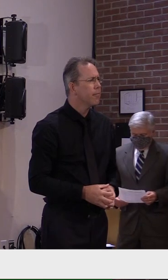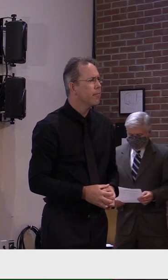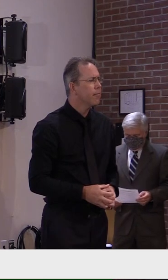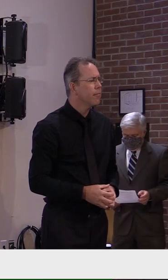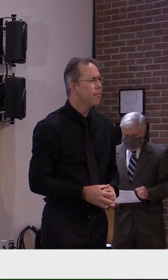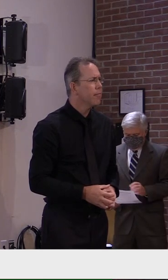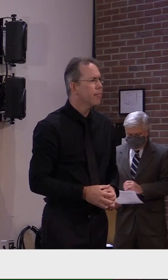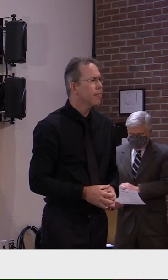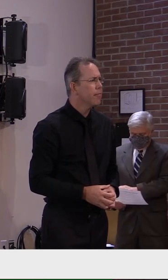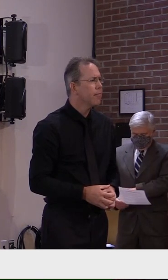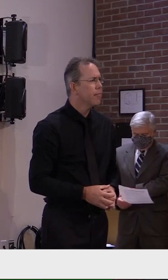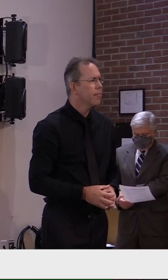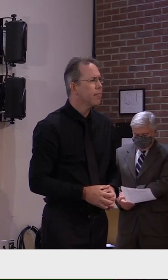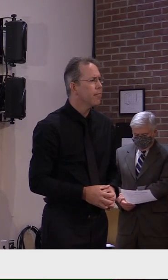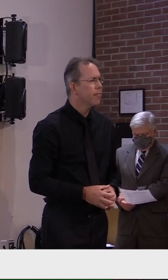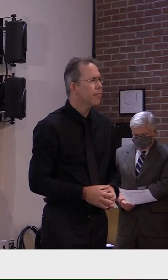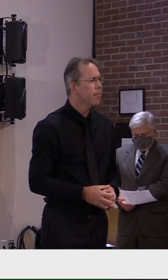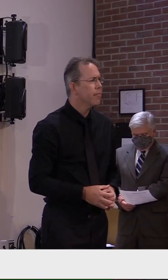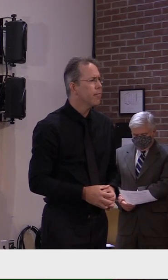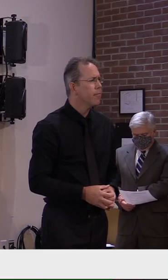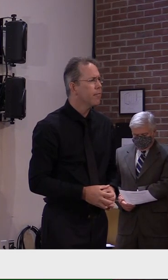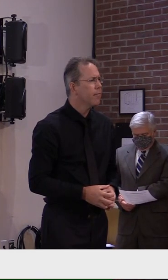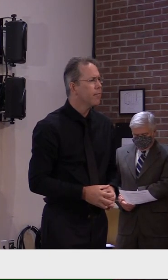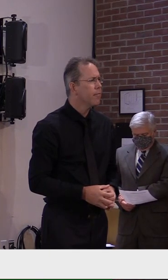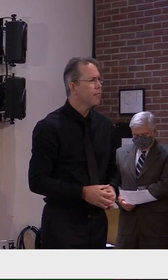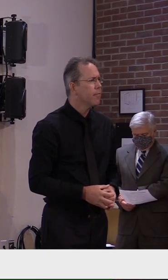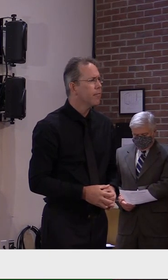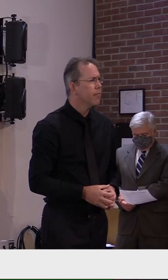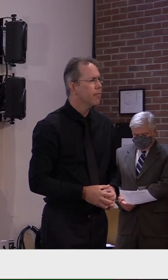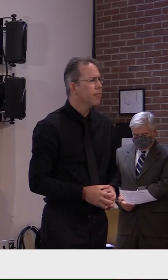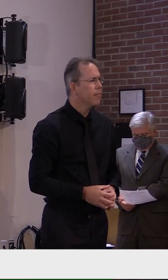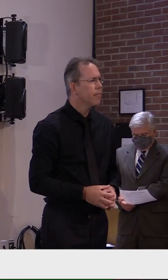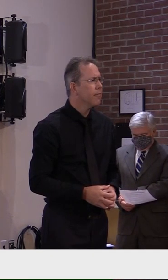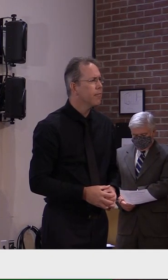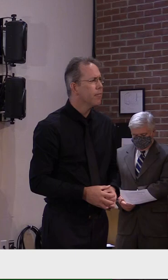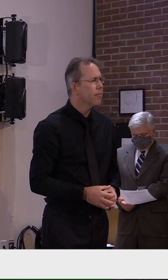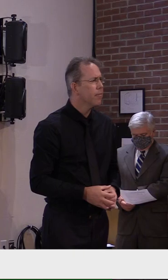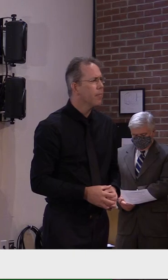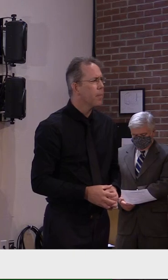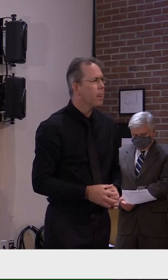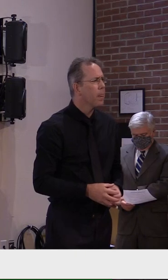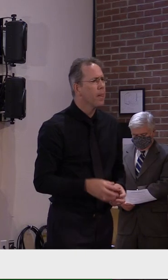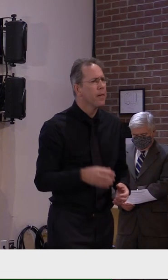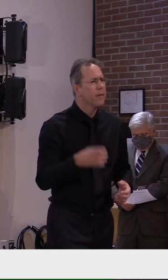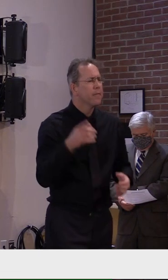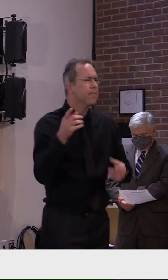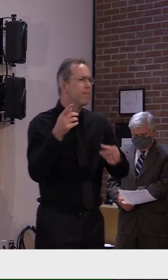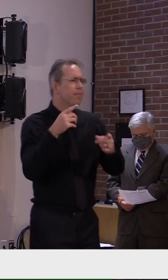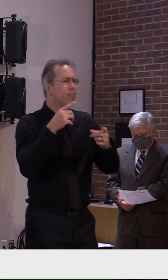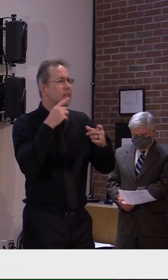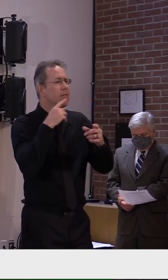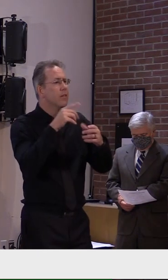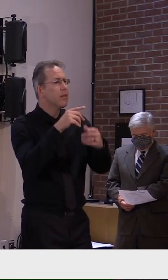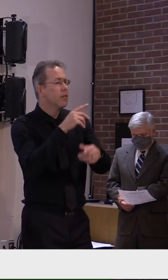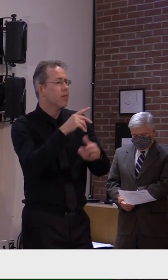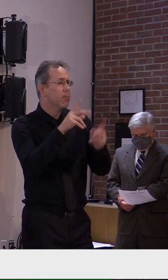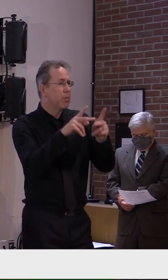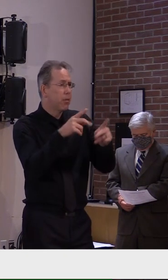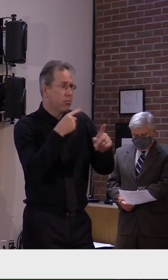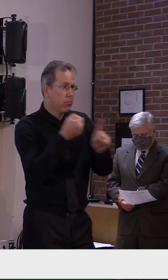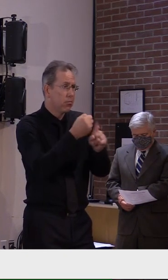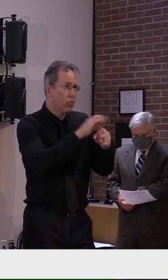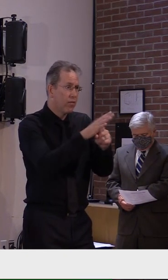what cases get the tracing investigation? For instance, would you push school staff